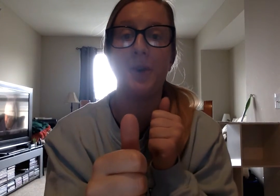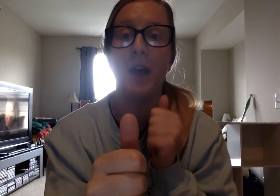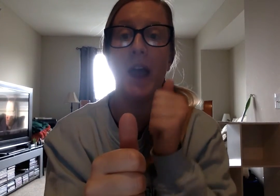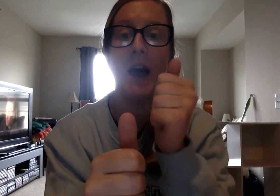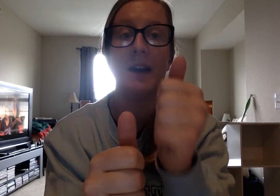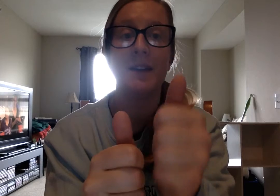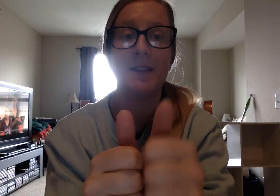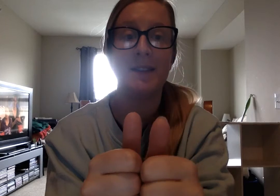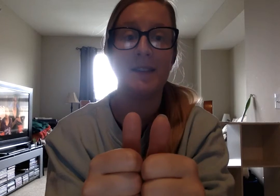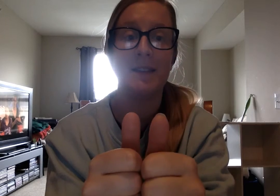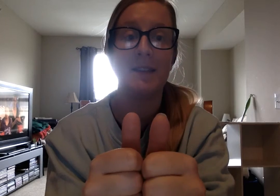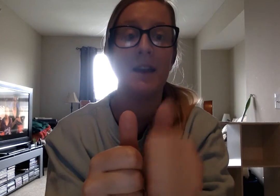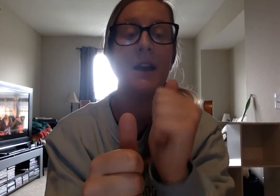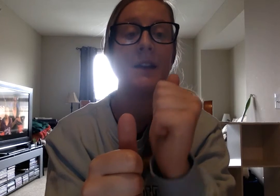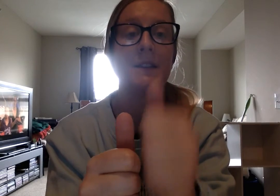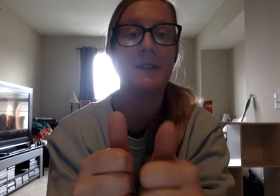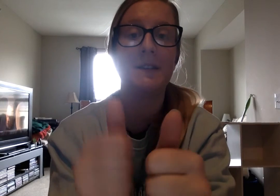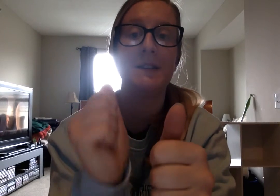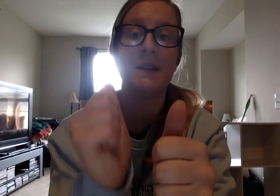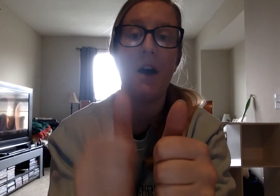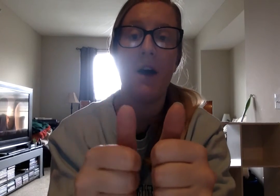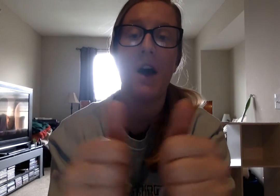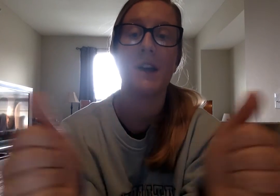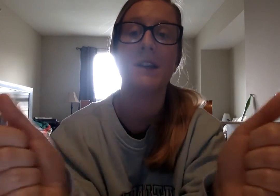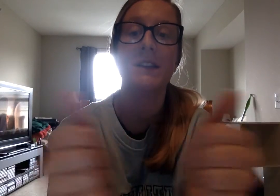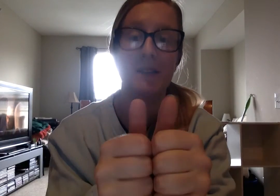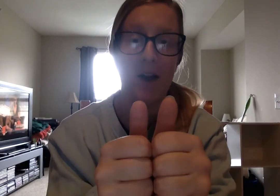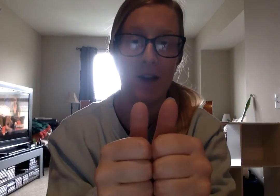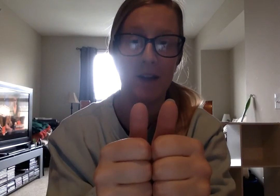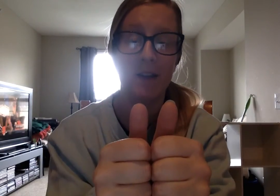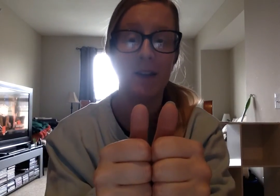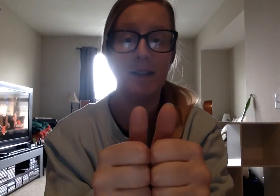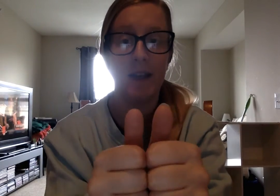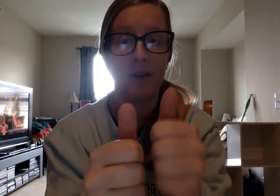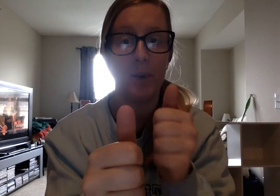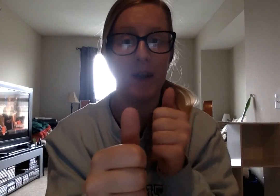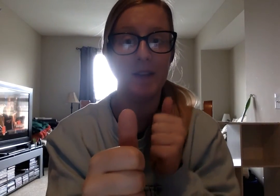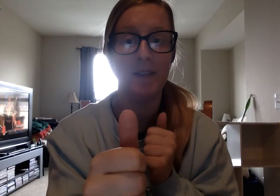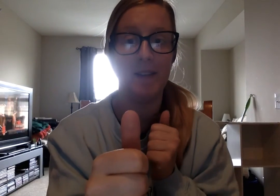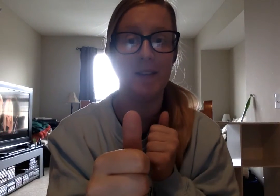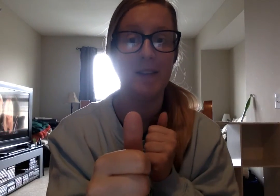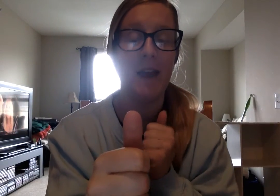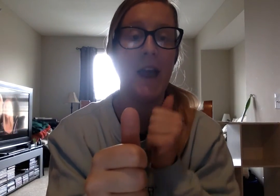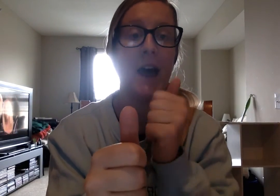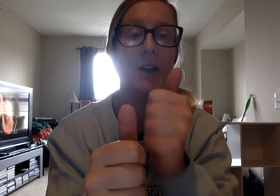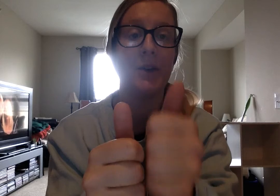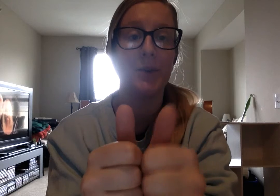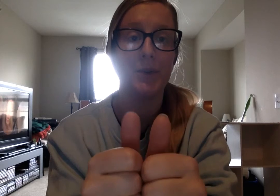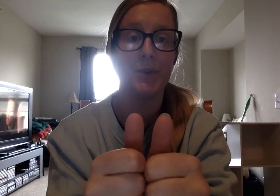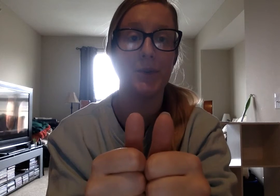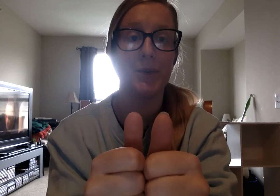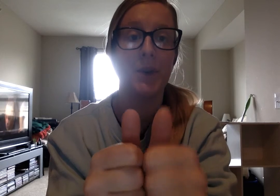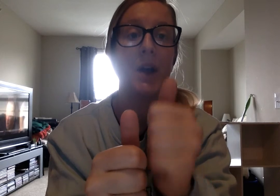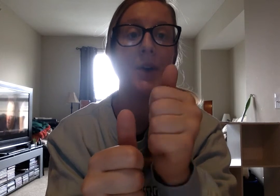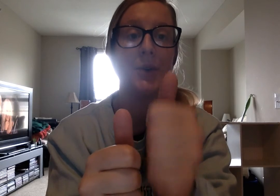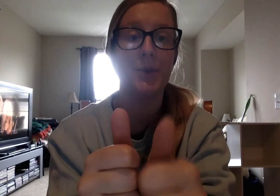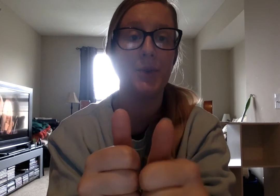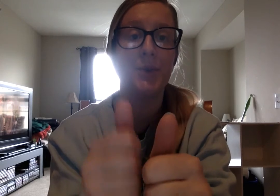Add s. S. On. Sun. Take away s. Add r. R.